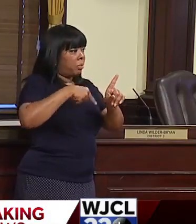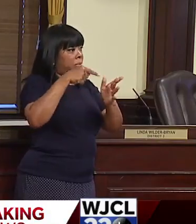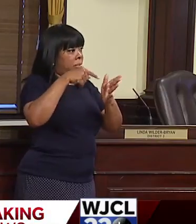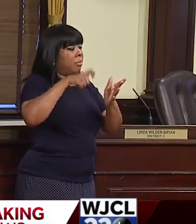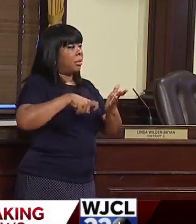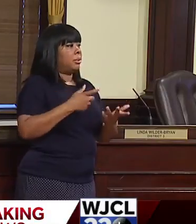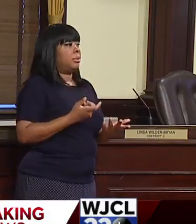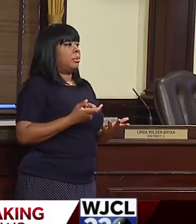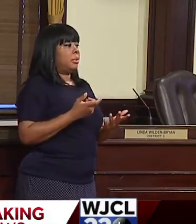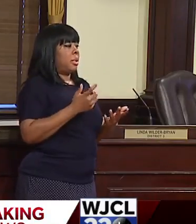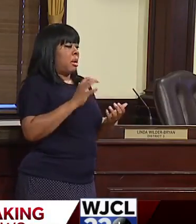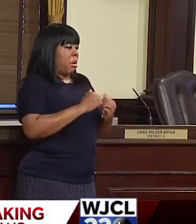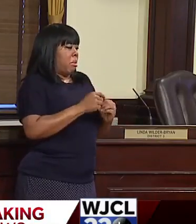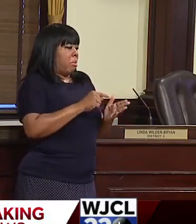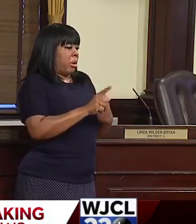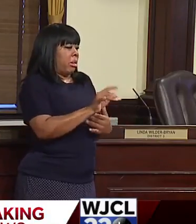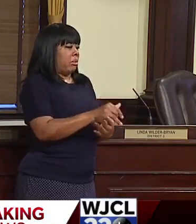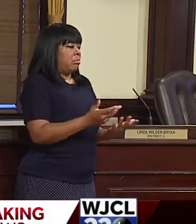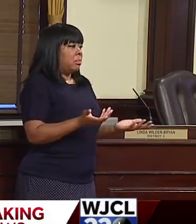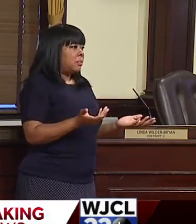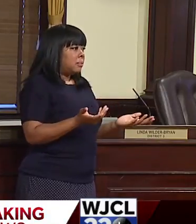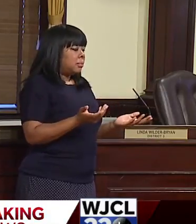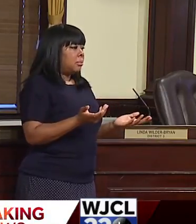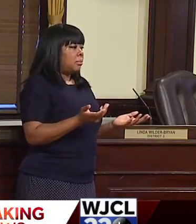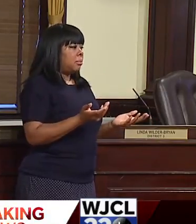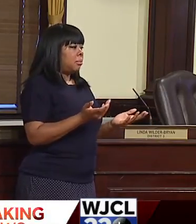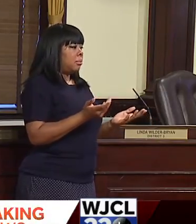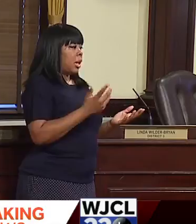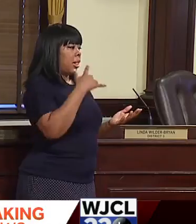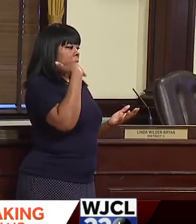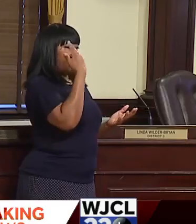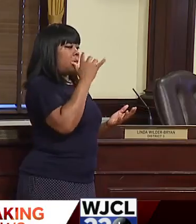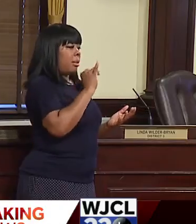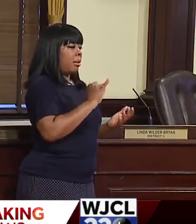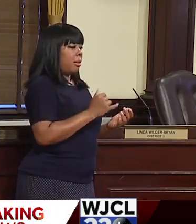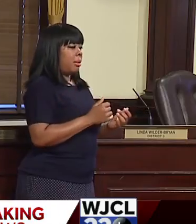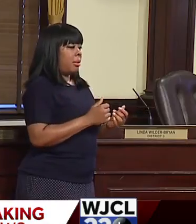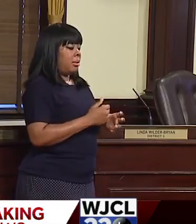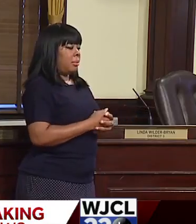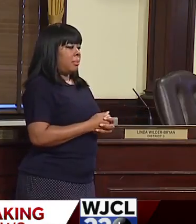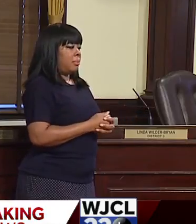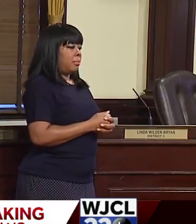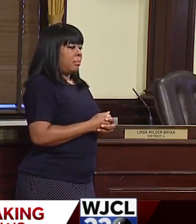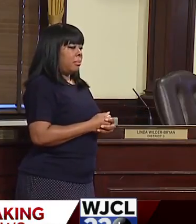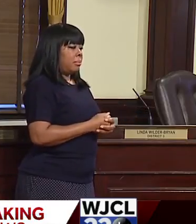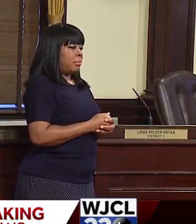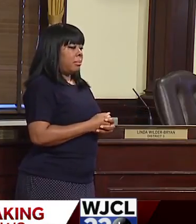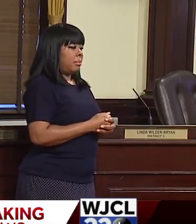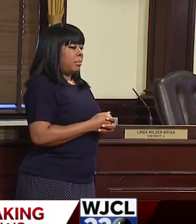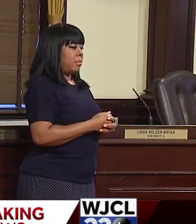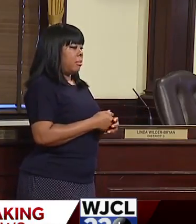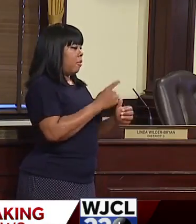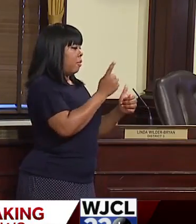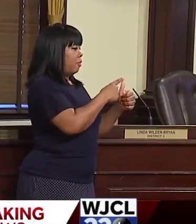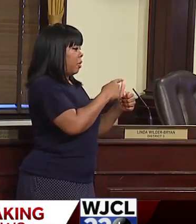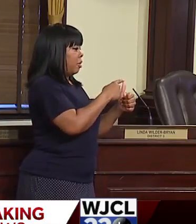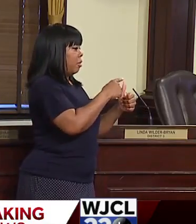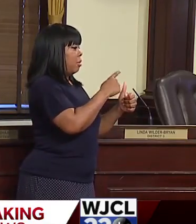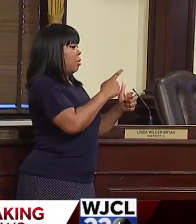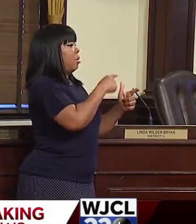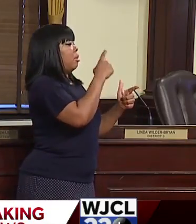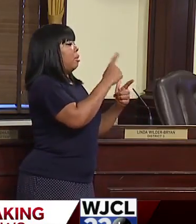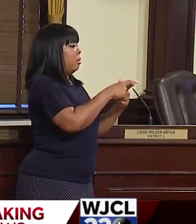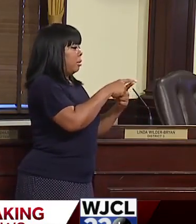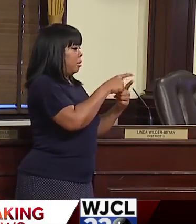anymore. So it becomes this kind of domino effect that